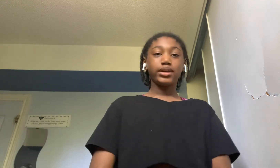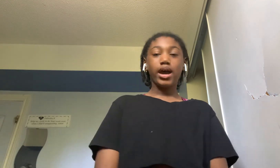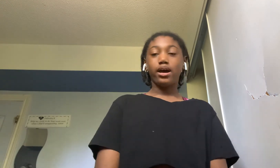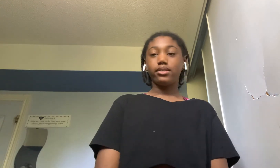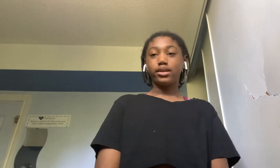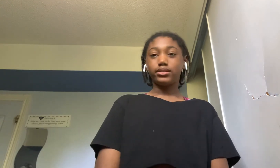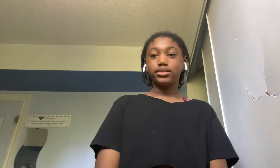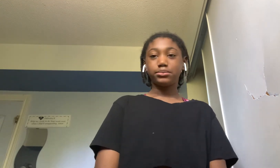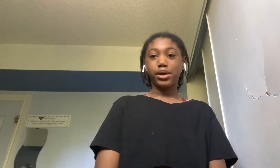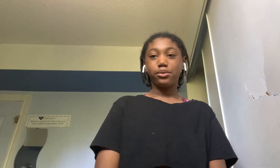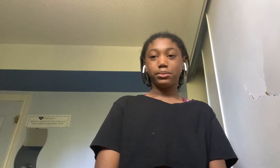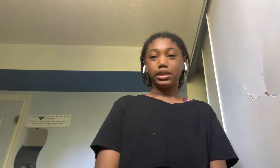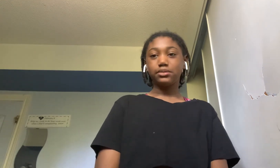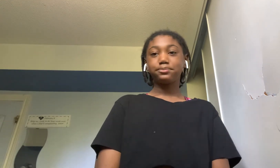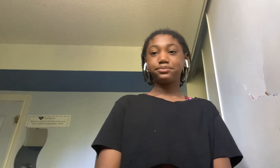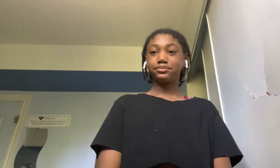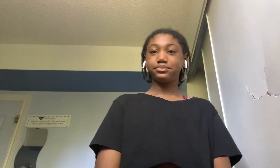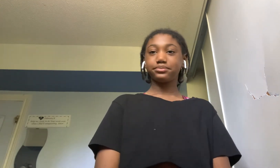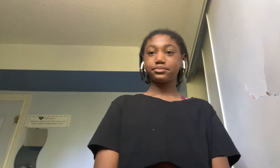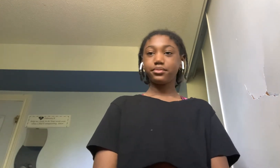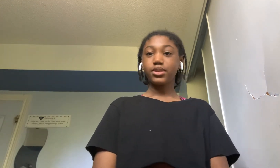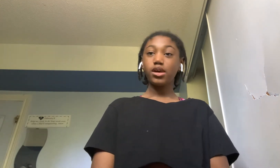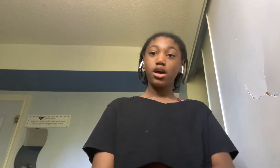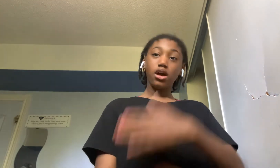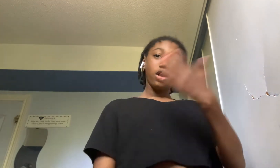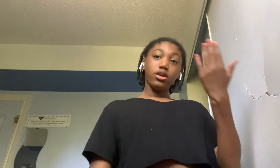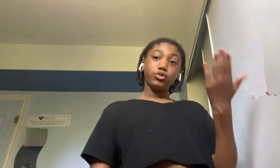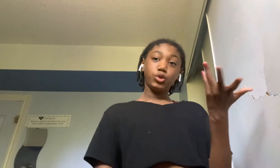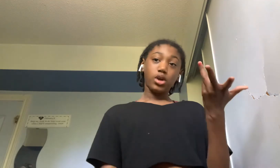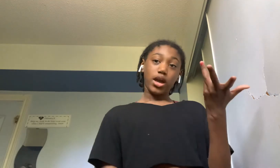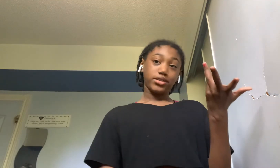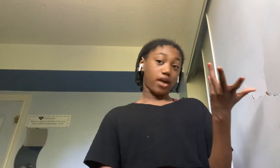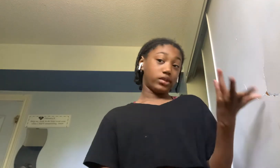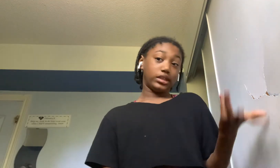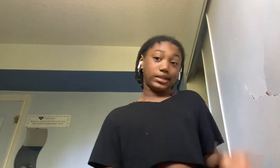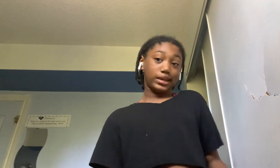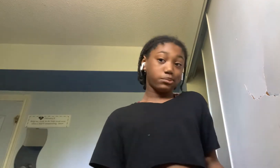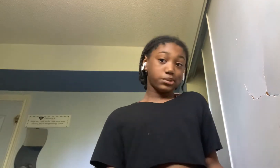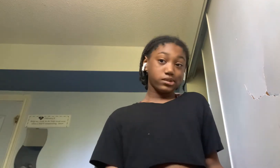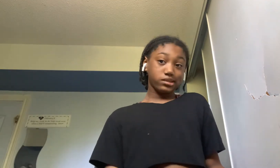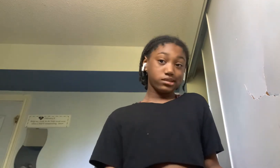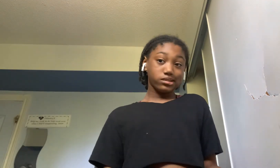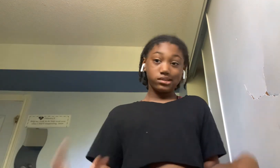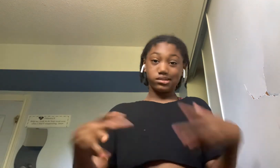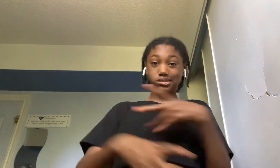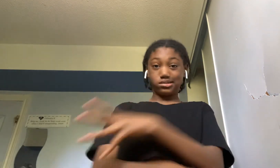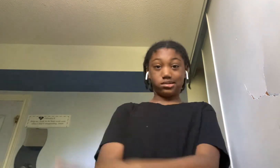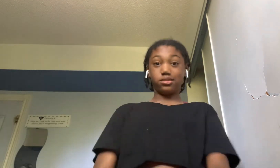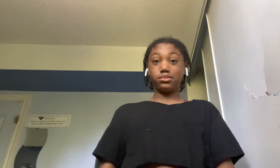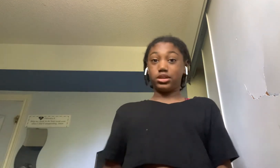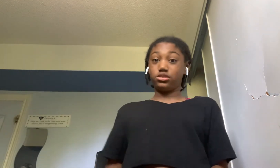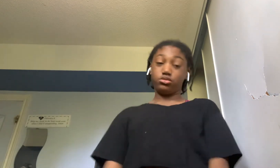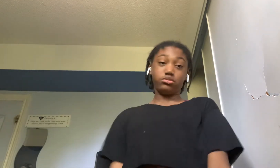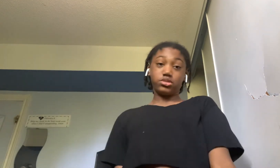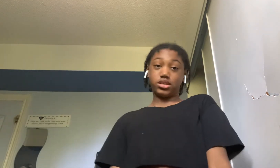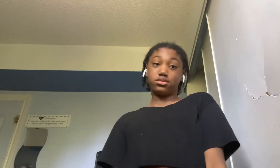yeah that's about me you guys have any tips to start my youtube channel